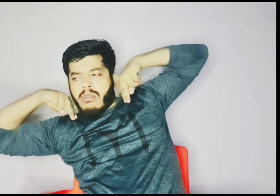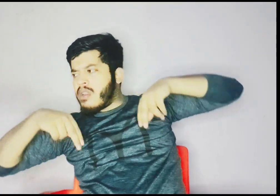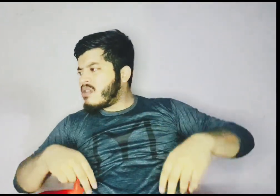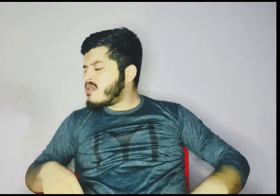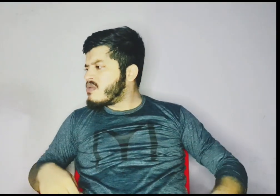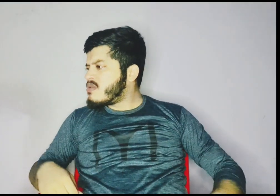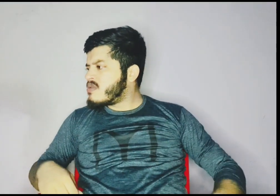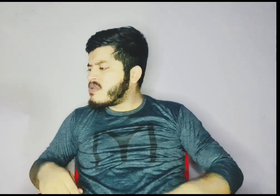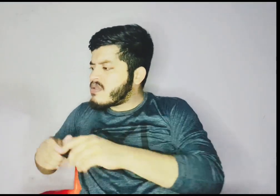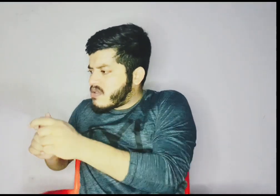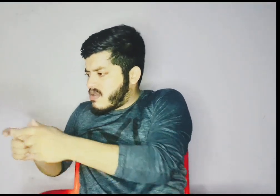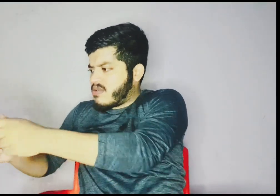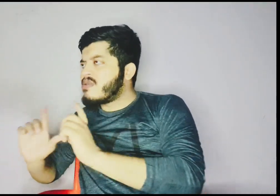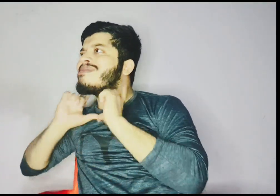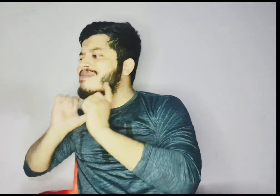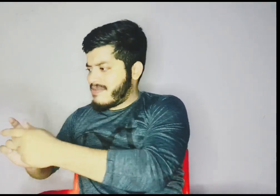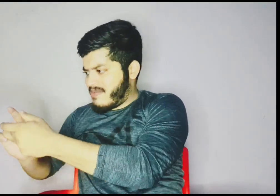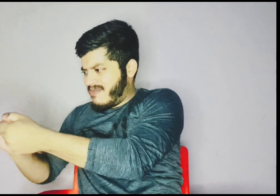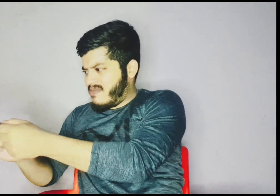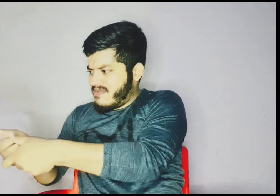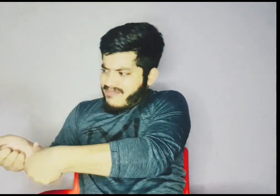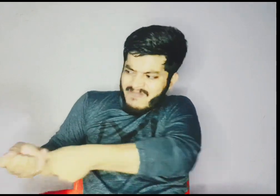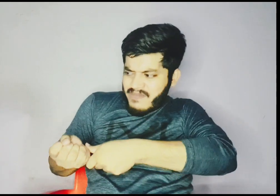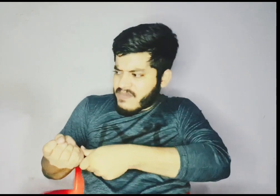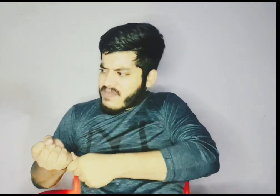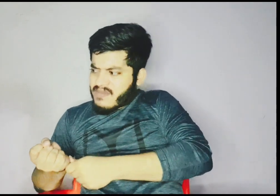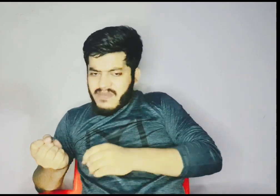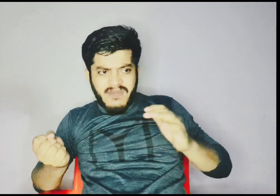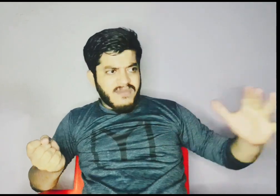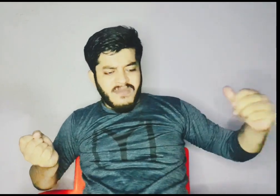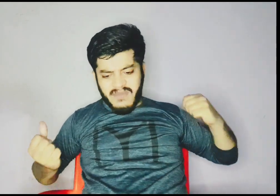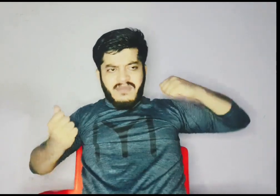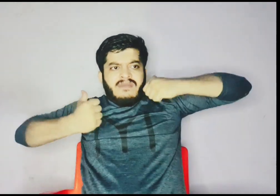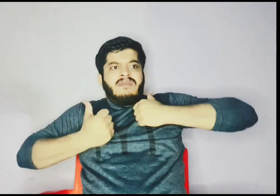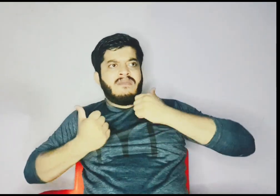Lock it, get on board.